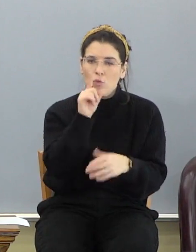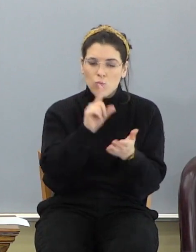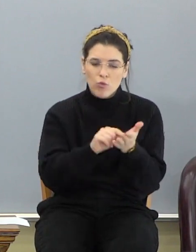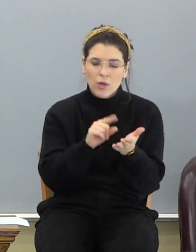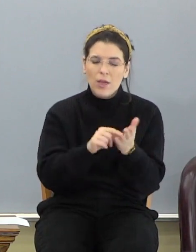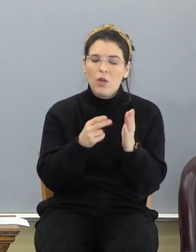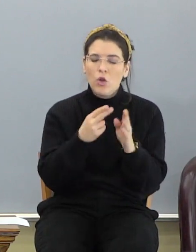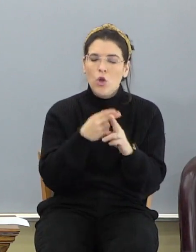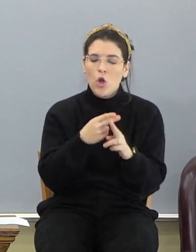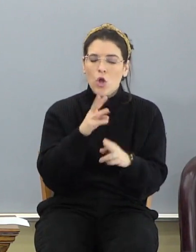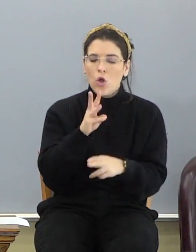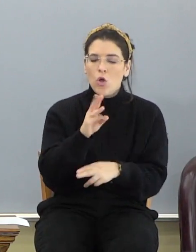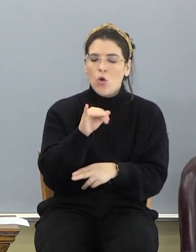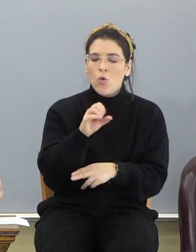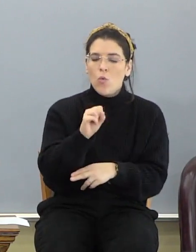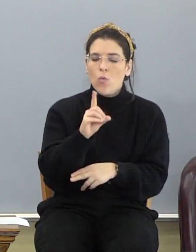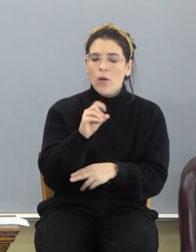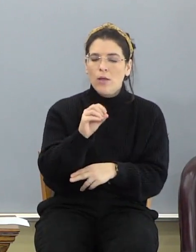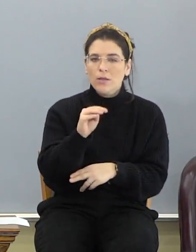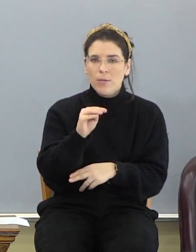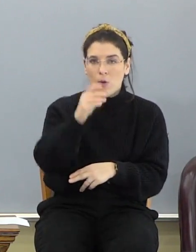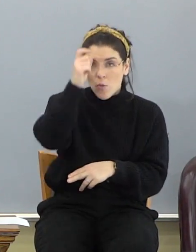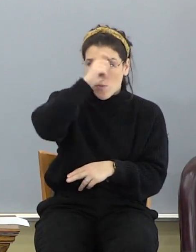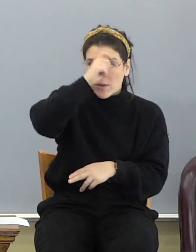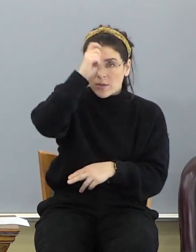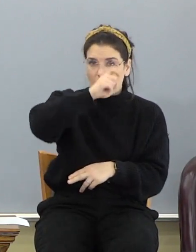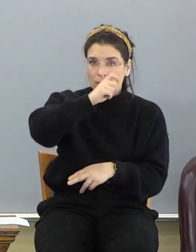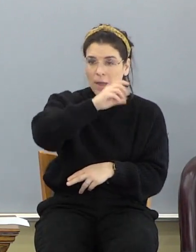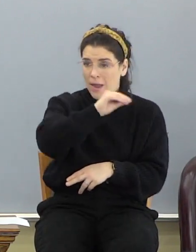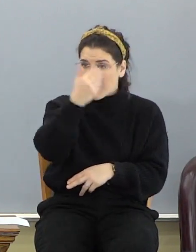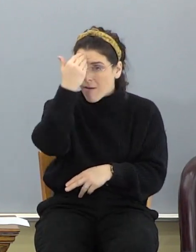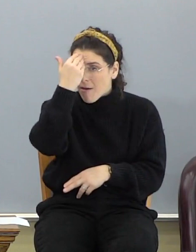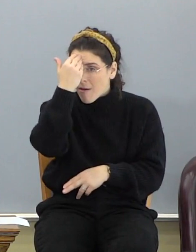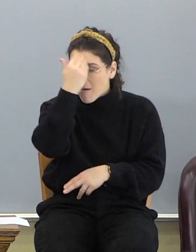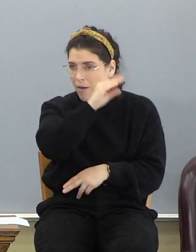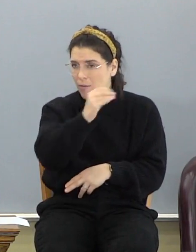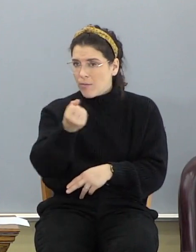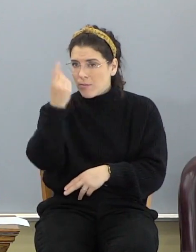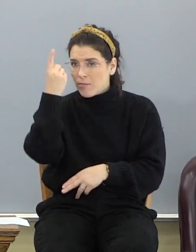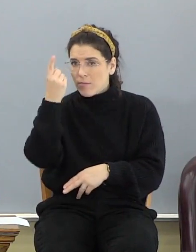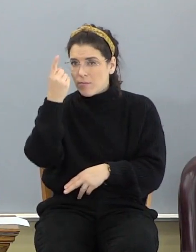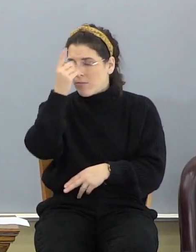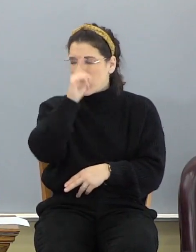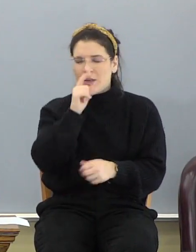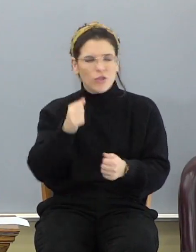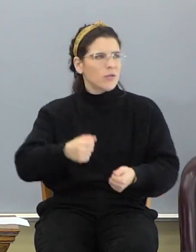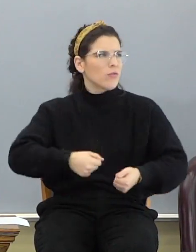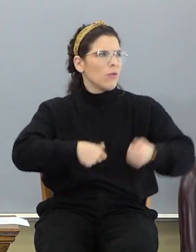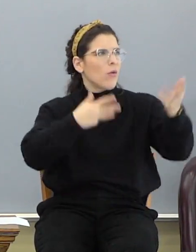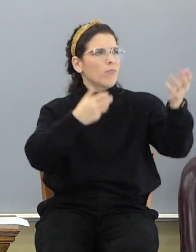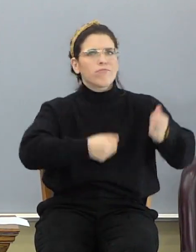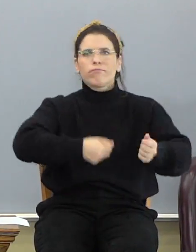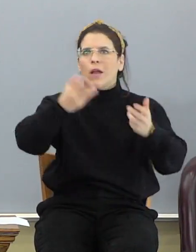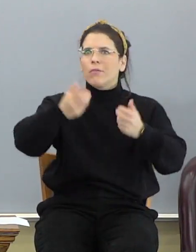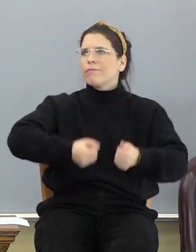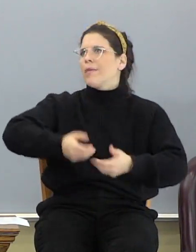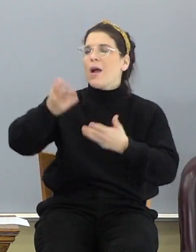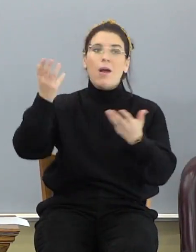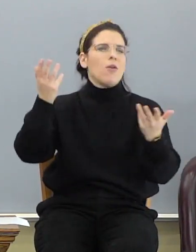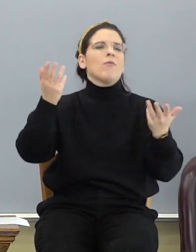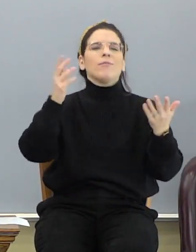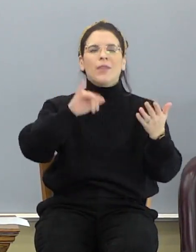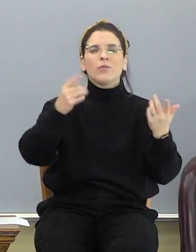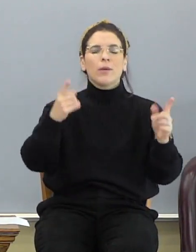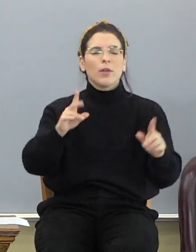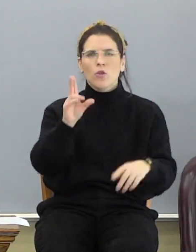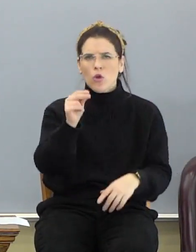Wisdom, knowledge, and understanding. So when God put all this together, wasn't just throwing it against the wall and see what was going to happen. He's got a plan for what he's